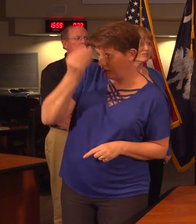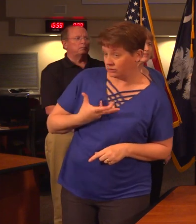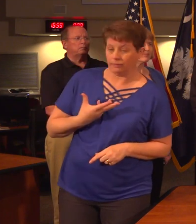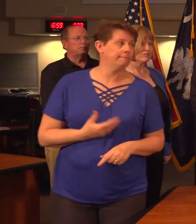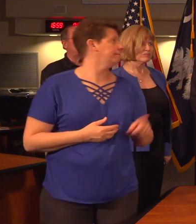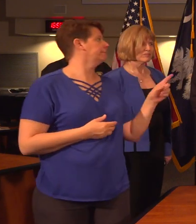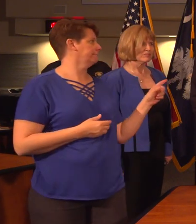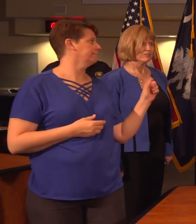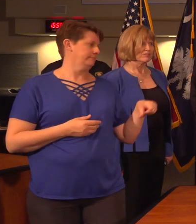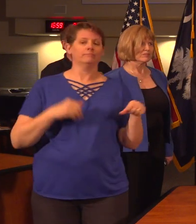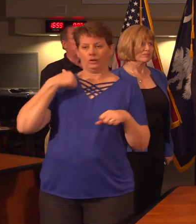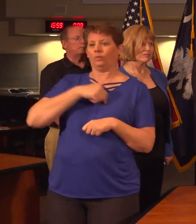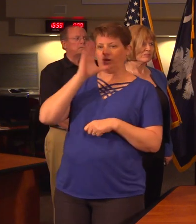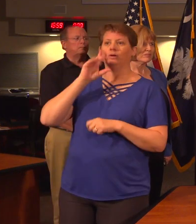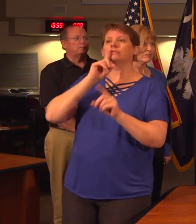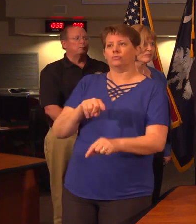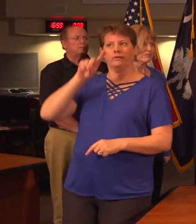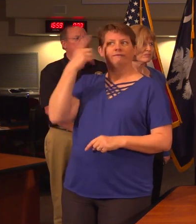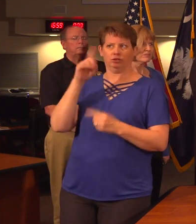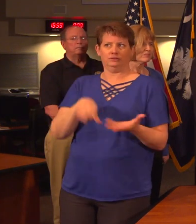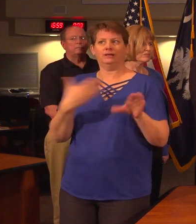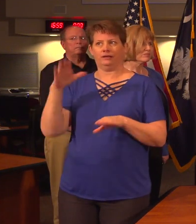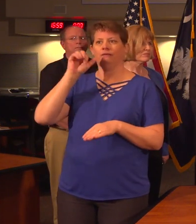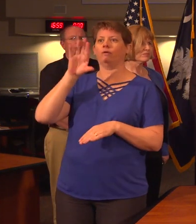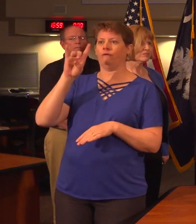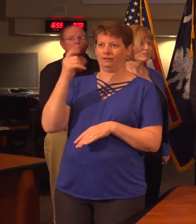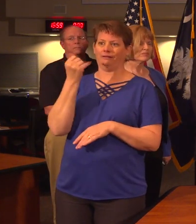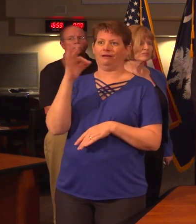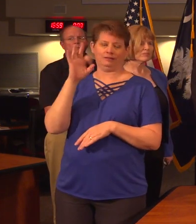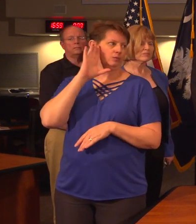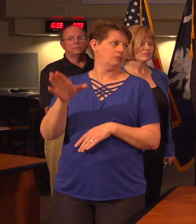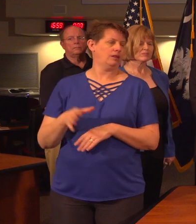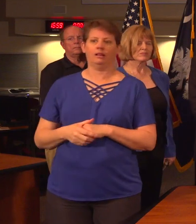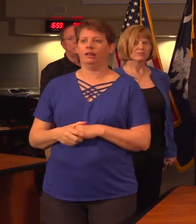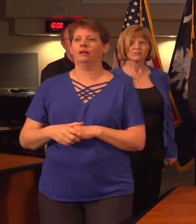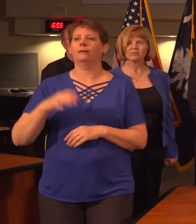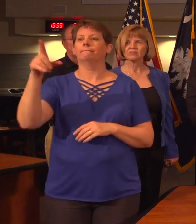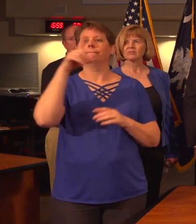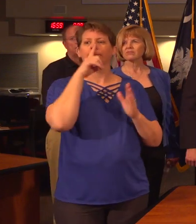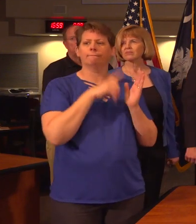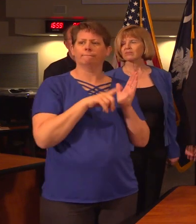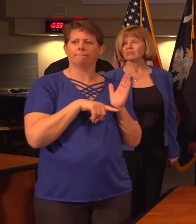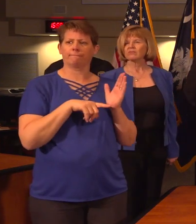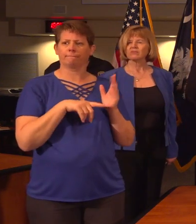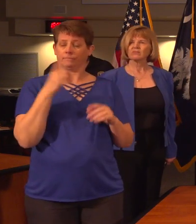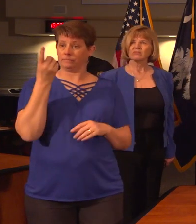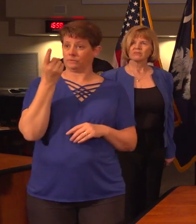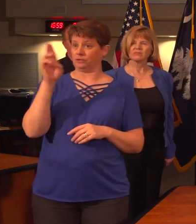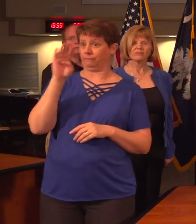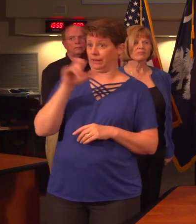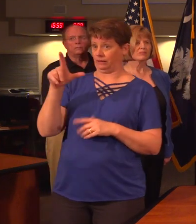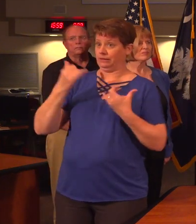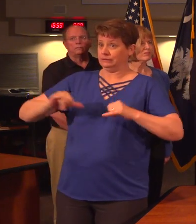Yes, I believe we will report the first death of COVID-19 in the state. In terms of inspectors Dr. Bell are they still allowed to do